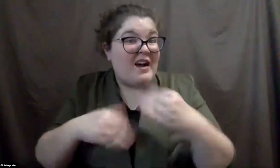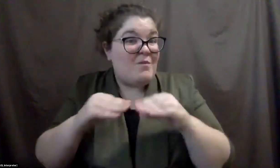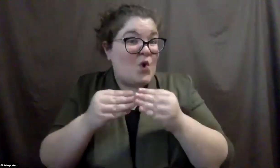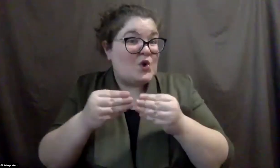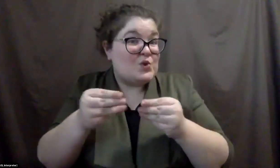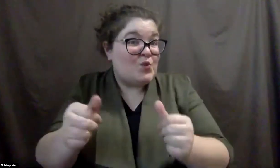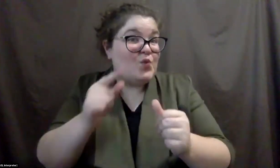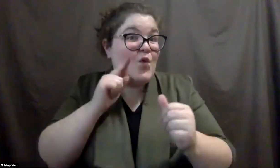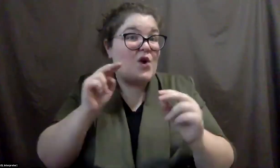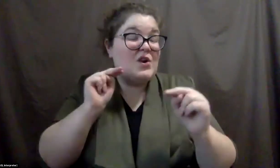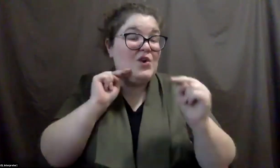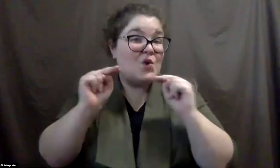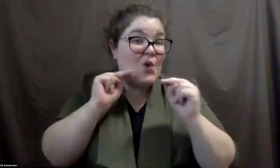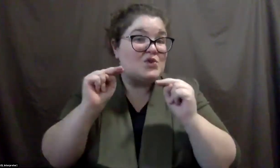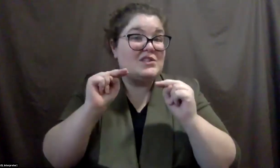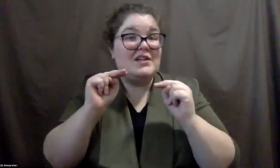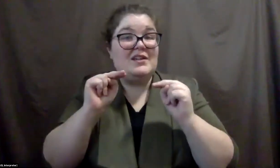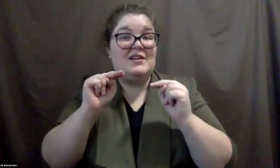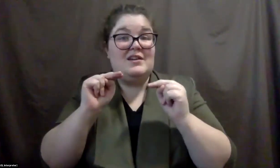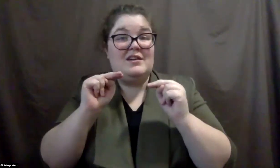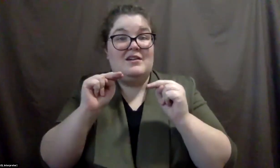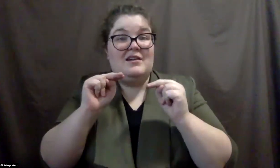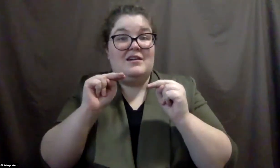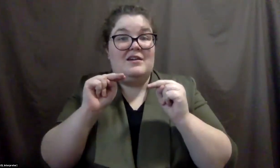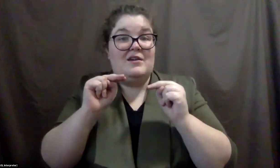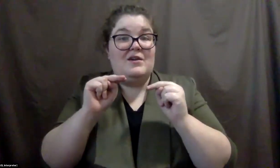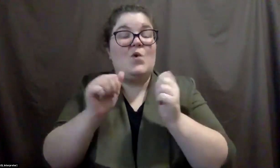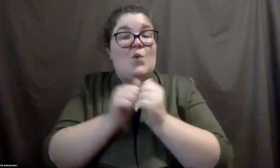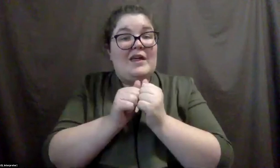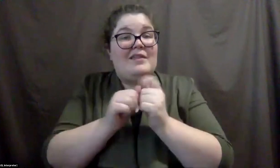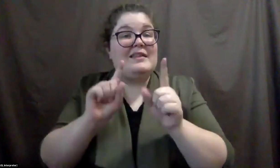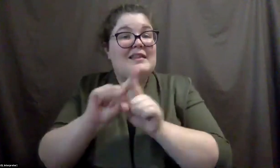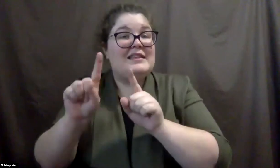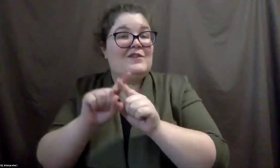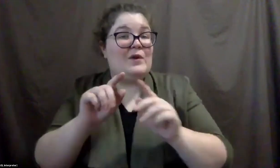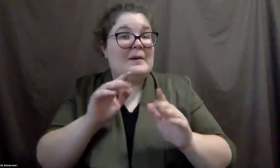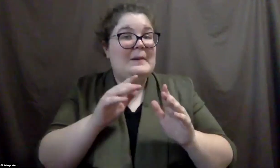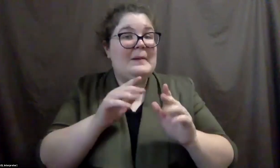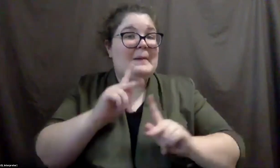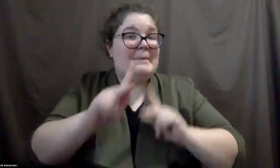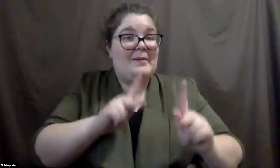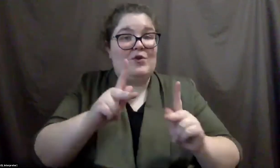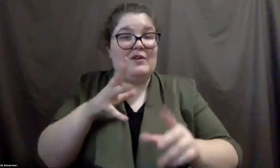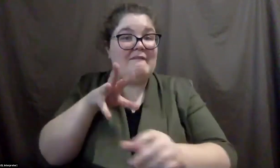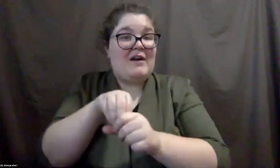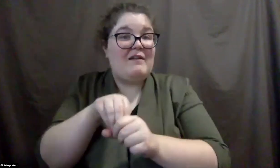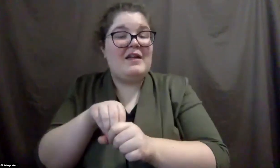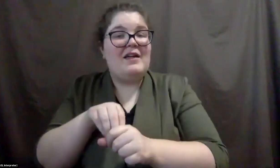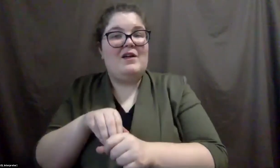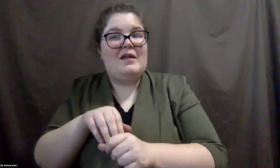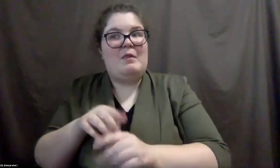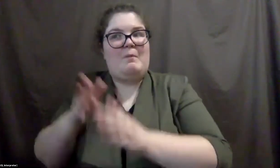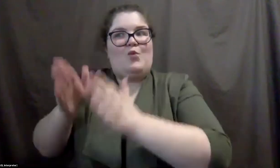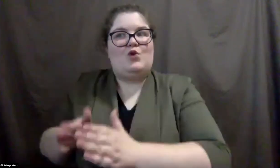negotiating with, um, you know, the parties involved whose rights that they feel have been